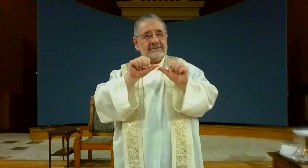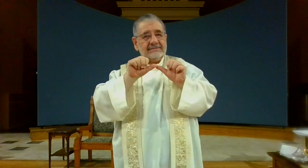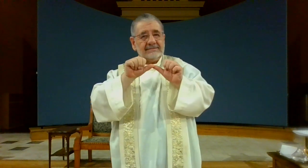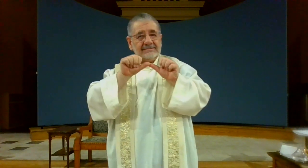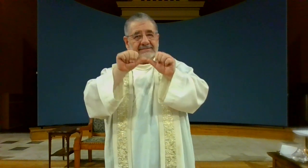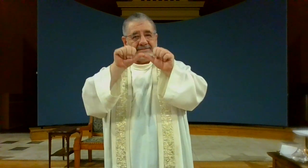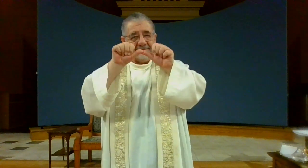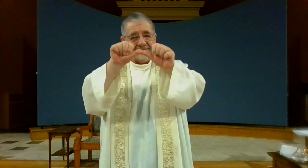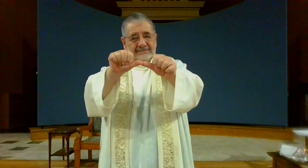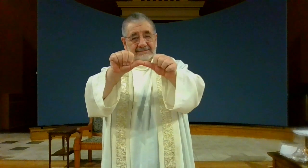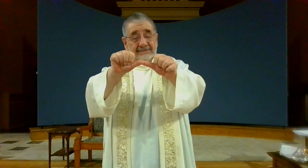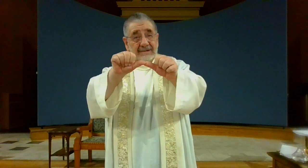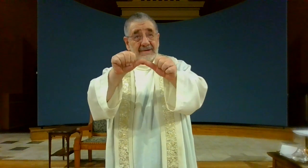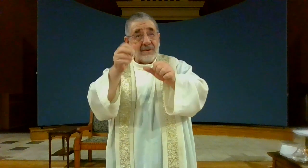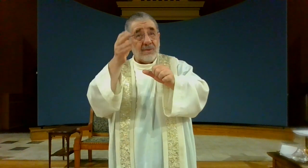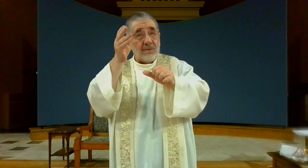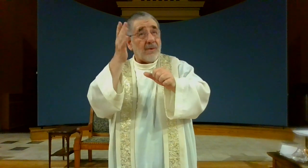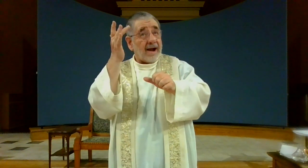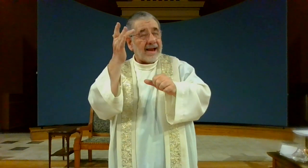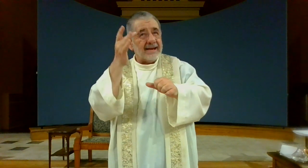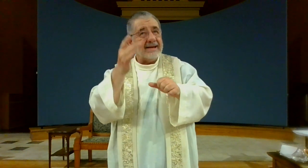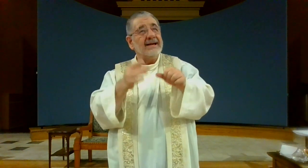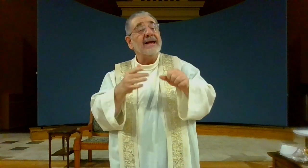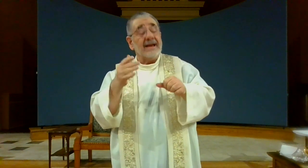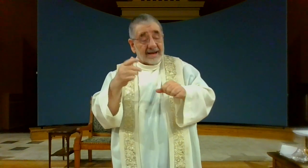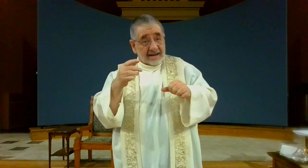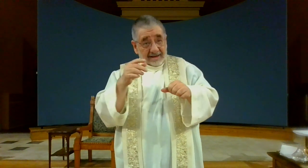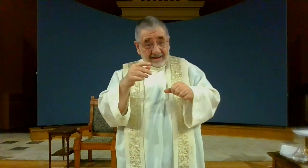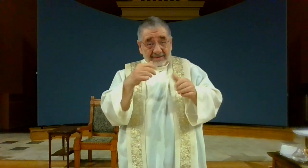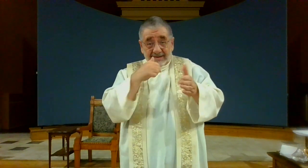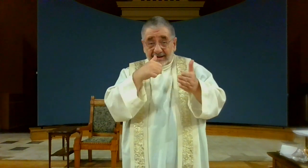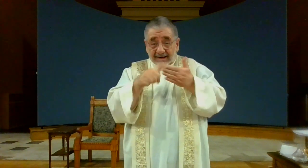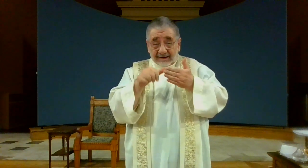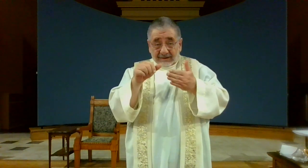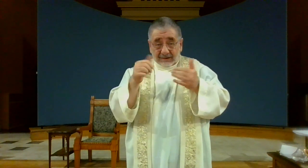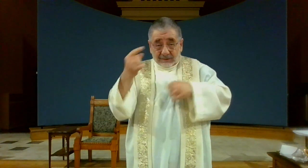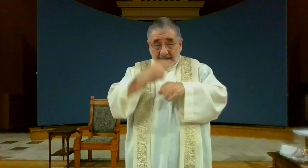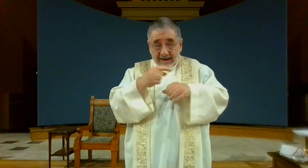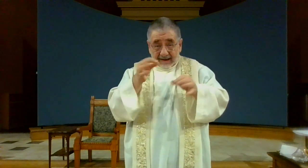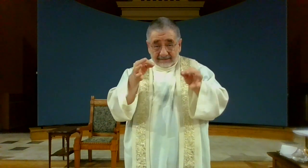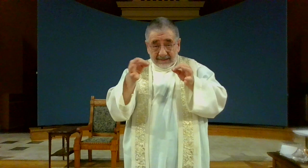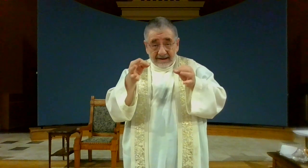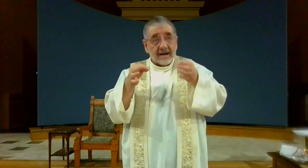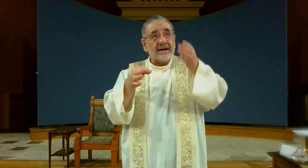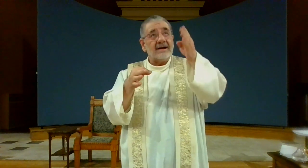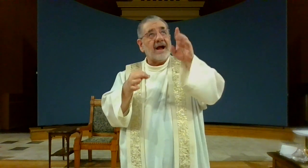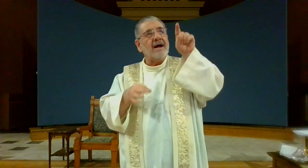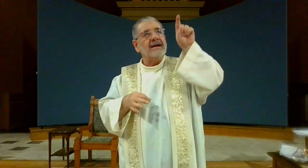love perseveres and continues because just as the letter explains